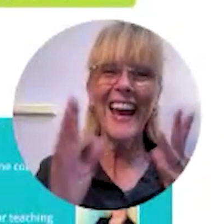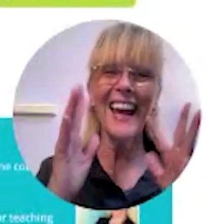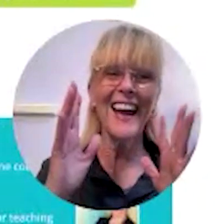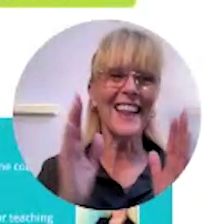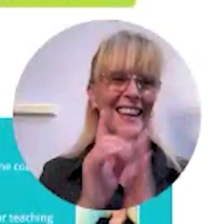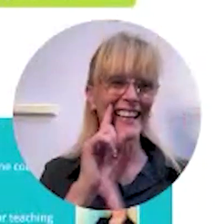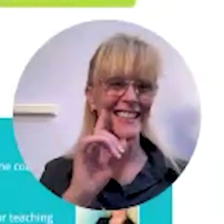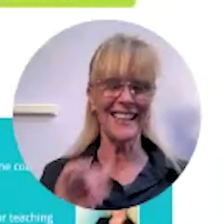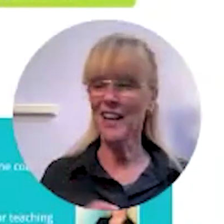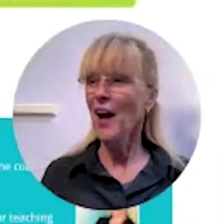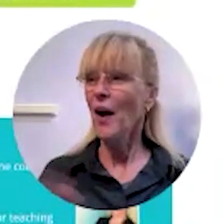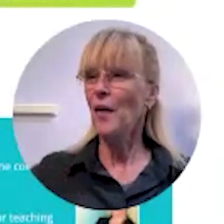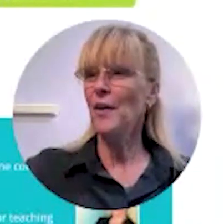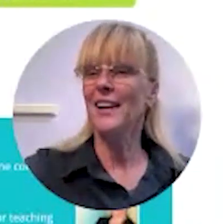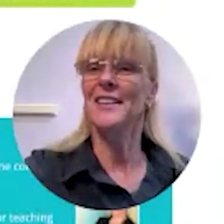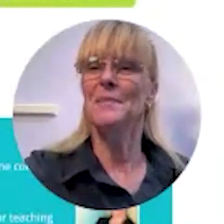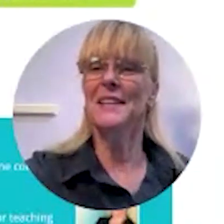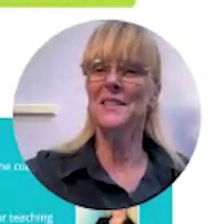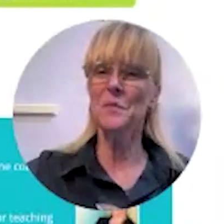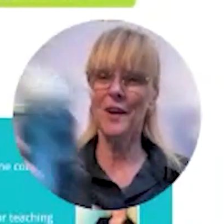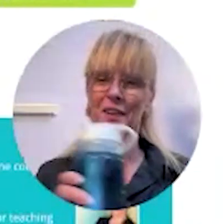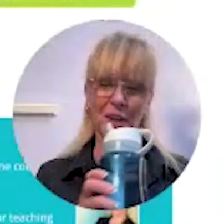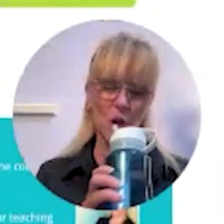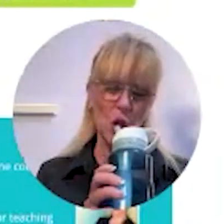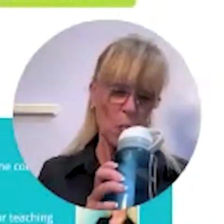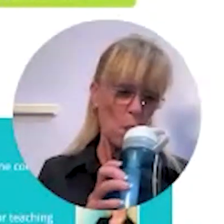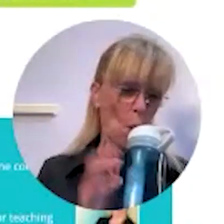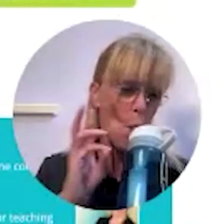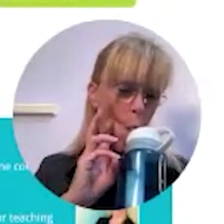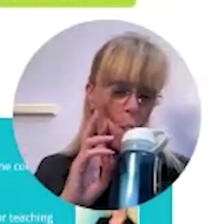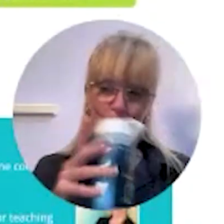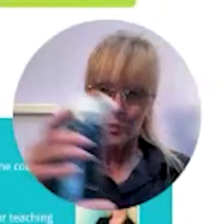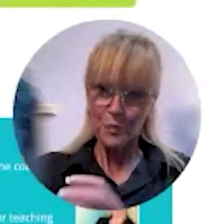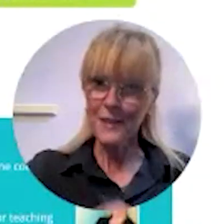yay I think I did it all right let me get some water here